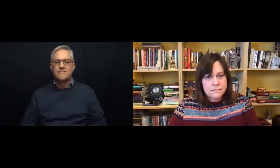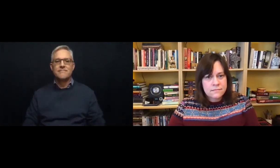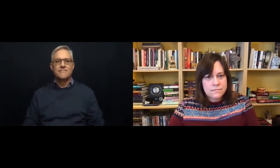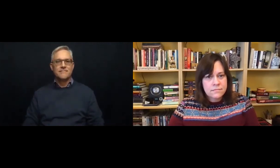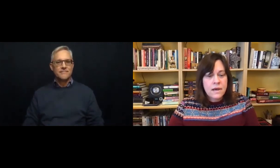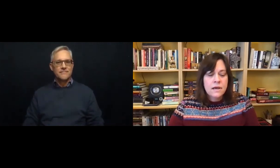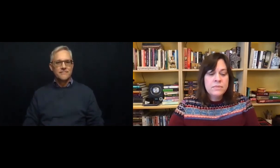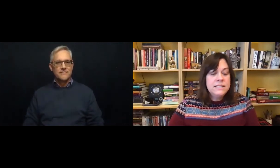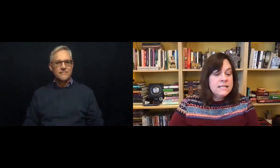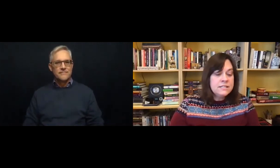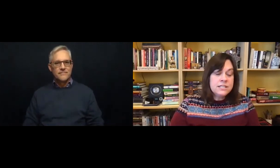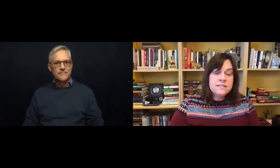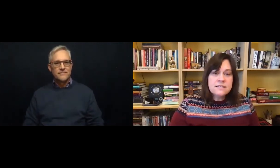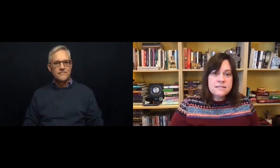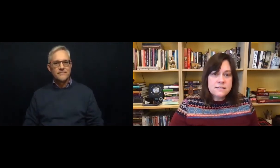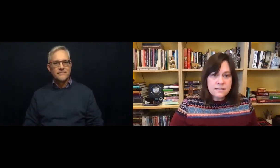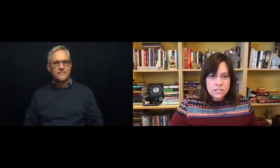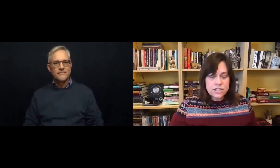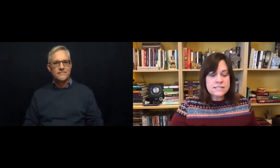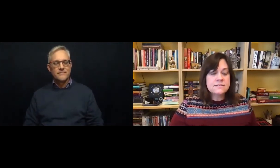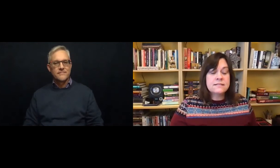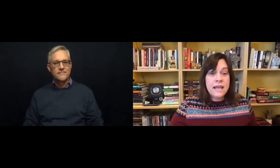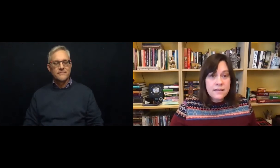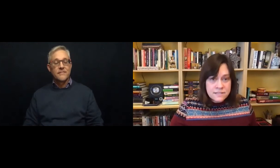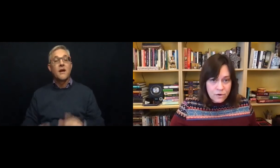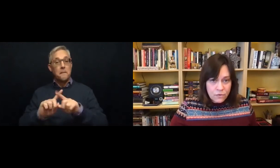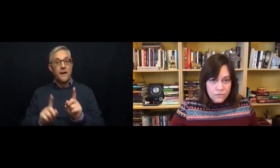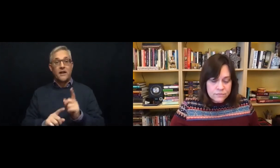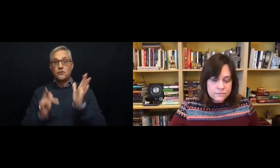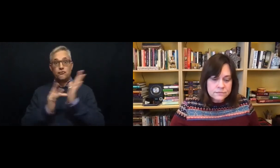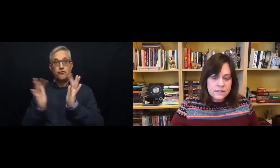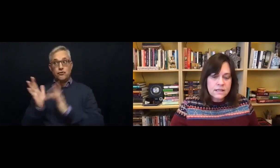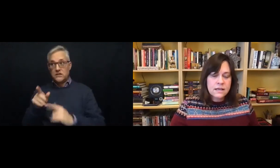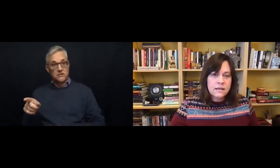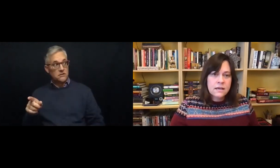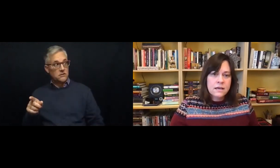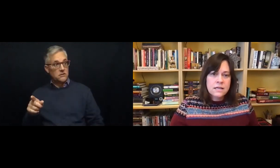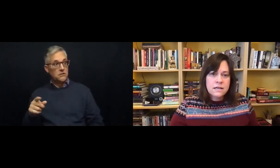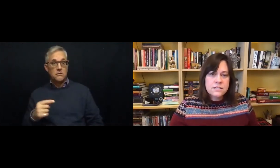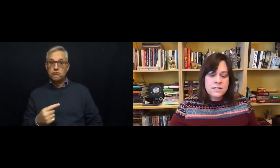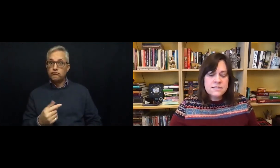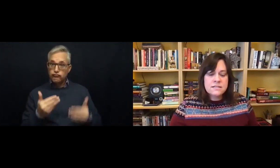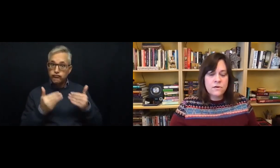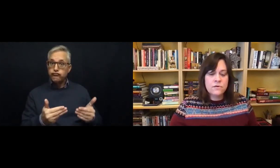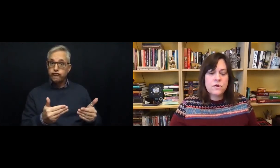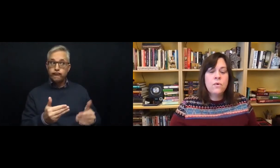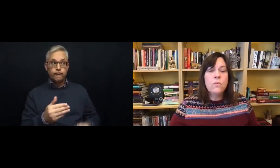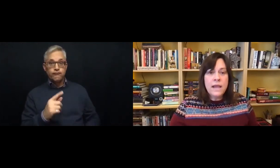but Jesus doesn't just say so Jesus goes way